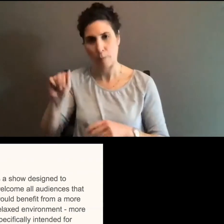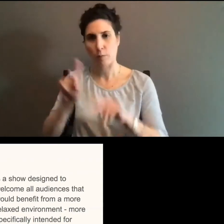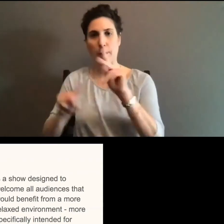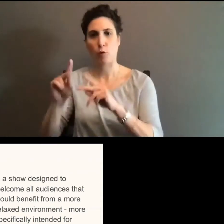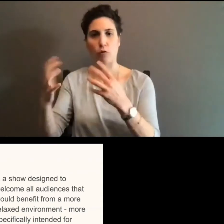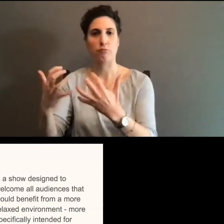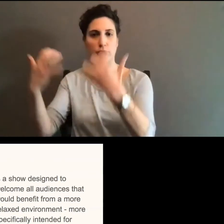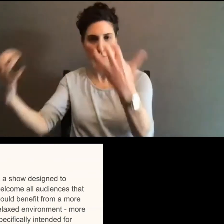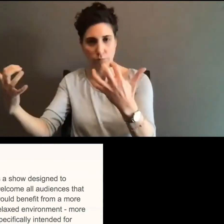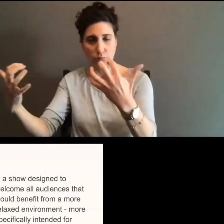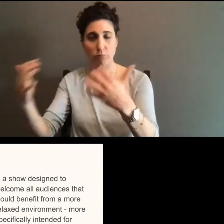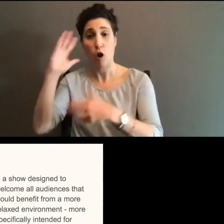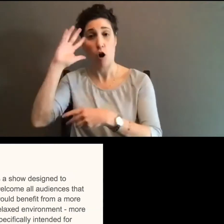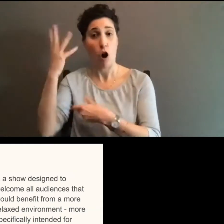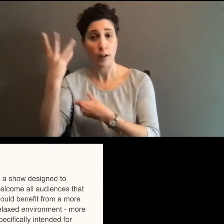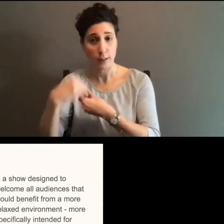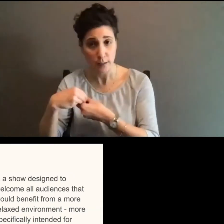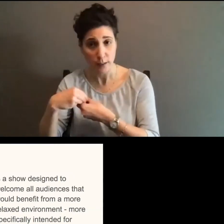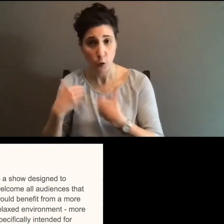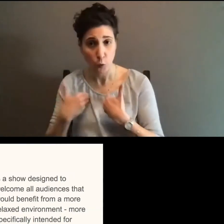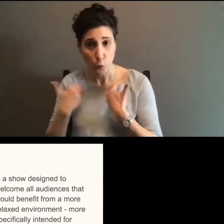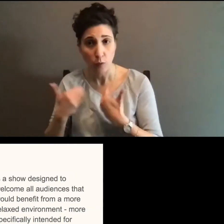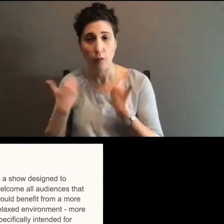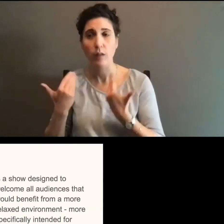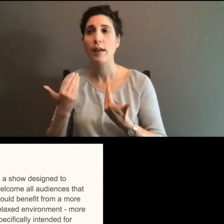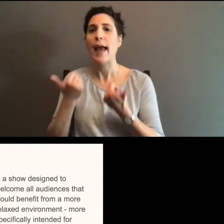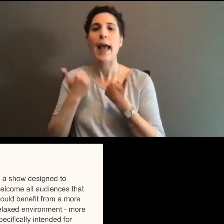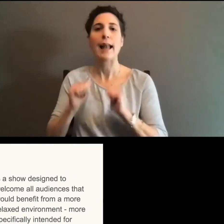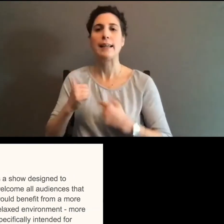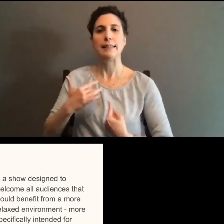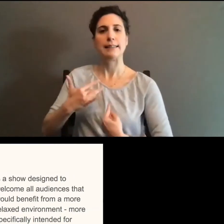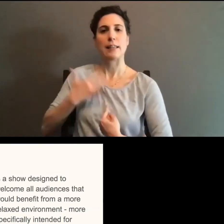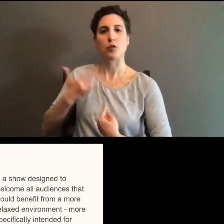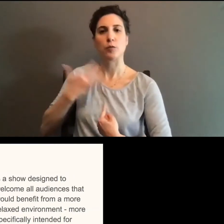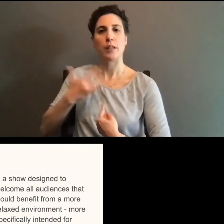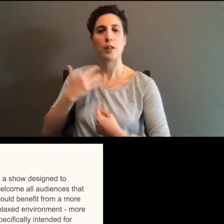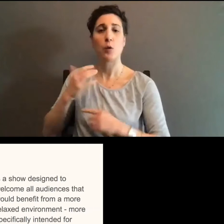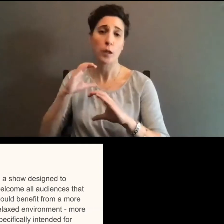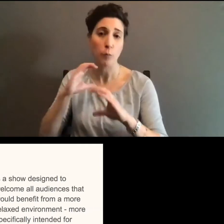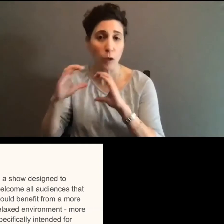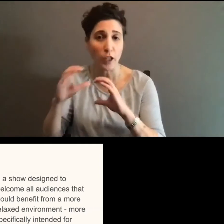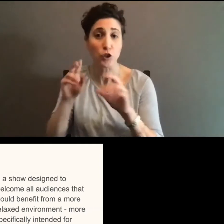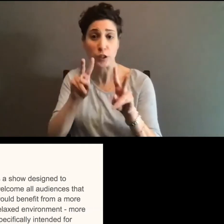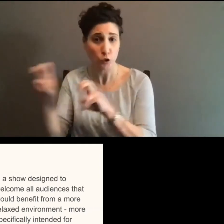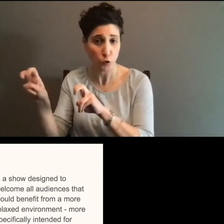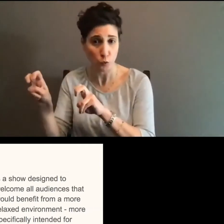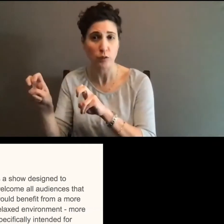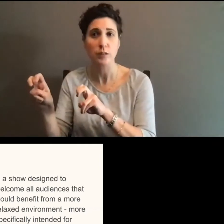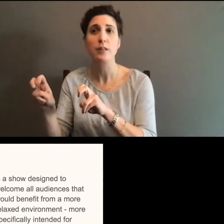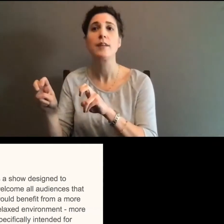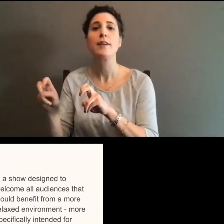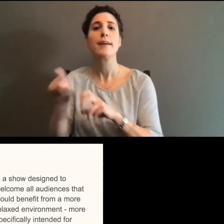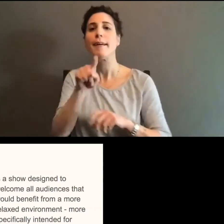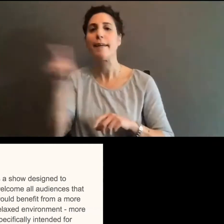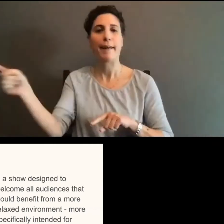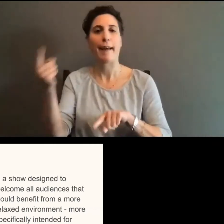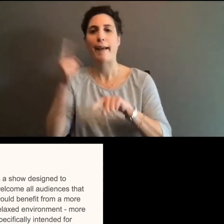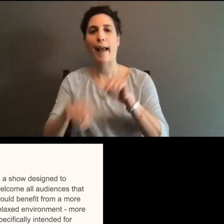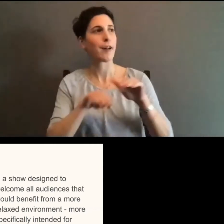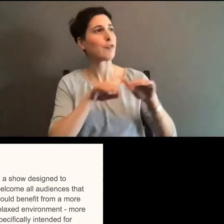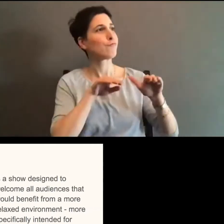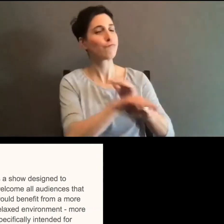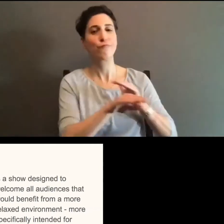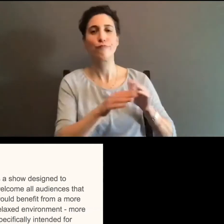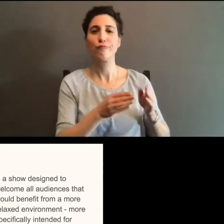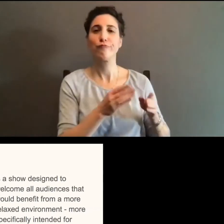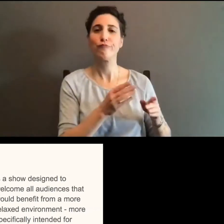autistic youth, anyone with sensory or communication issues who would otherwise be unwelcome or have to limit themselves in